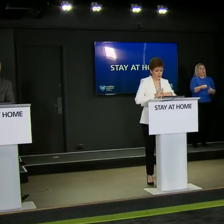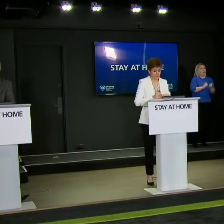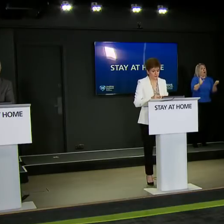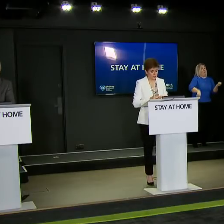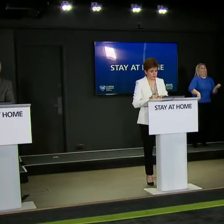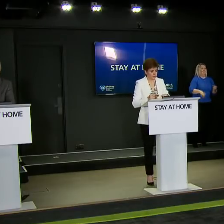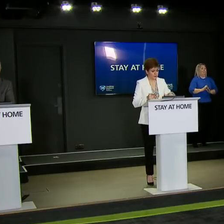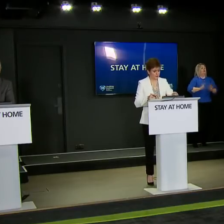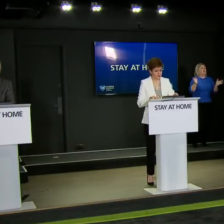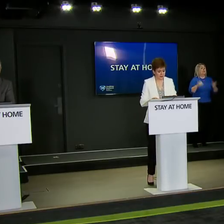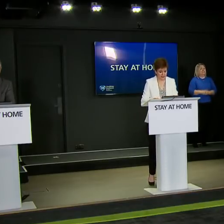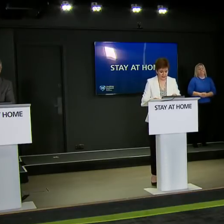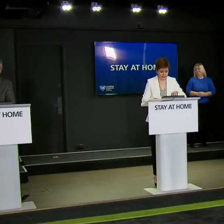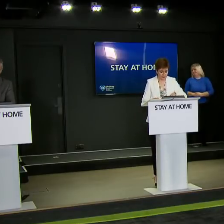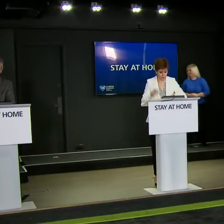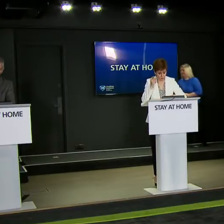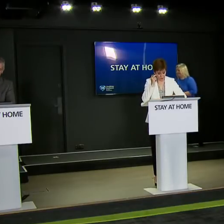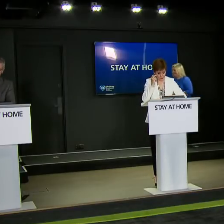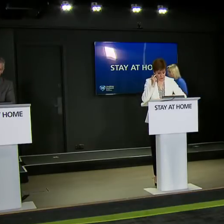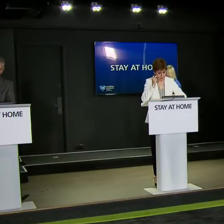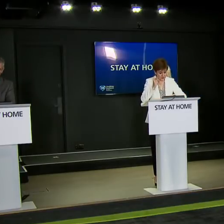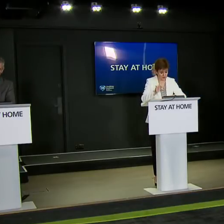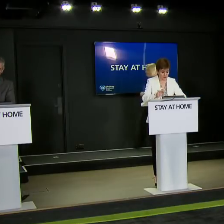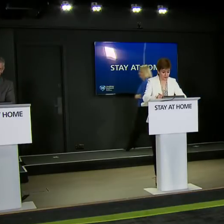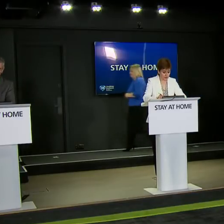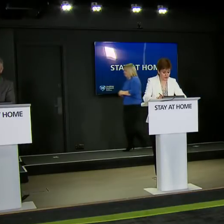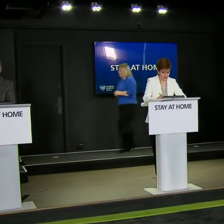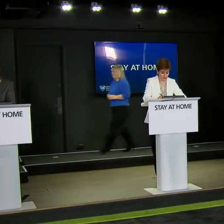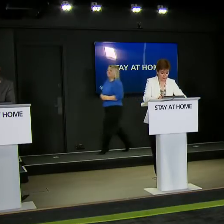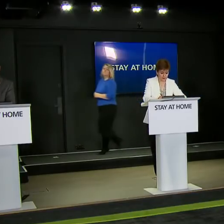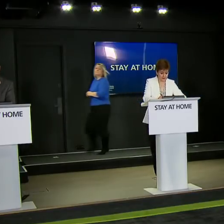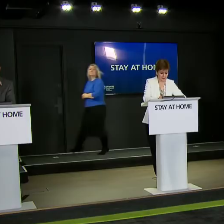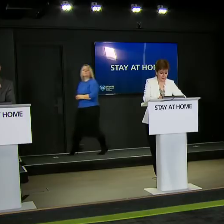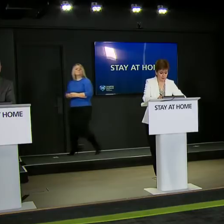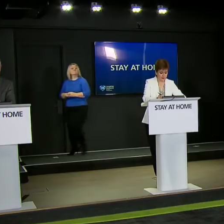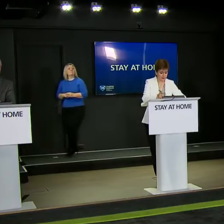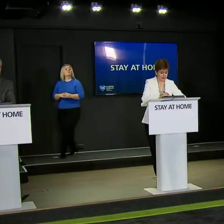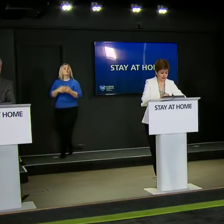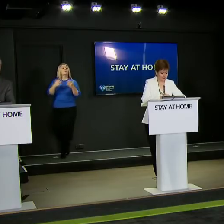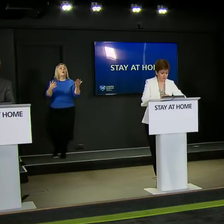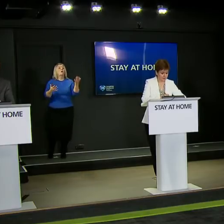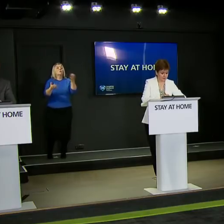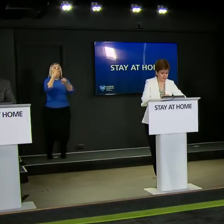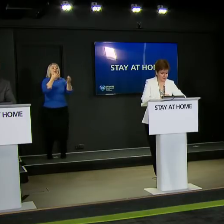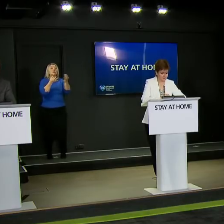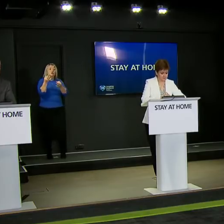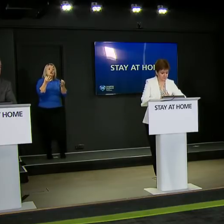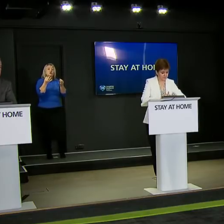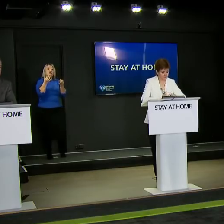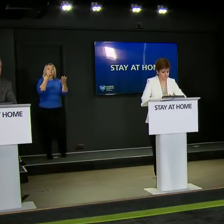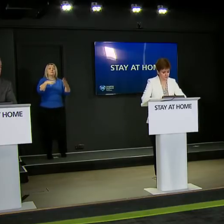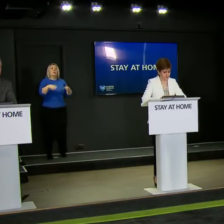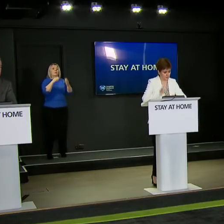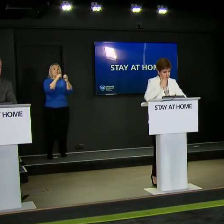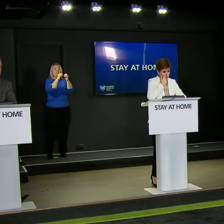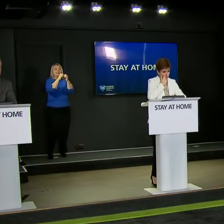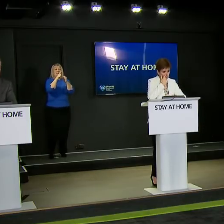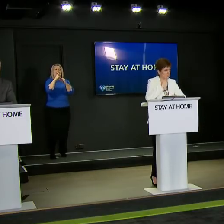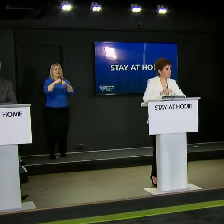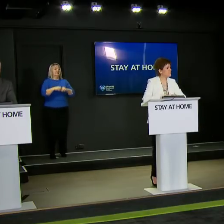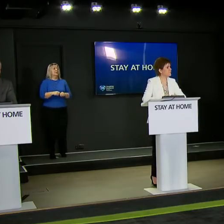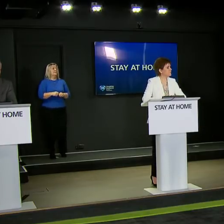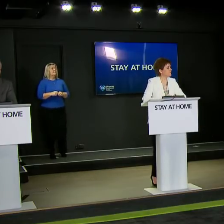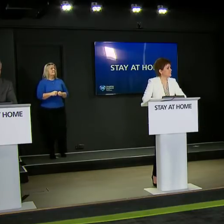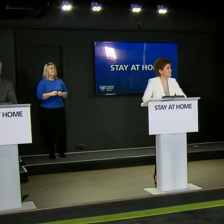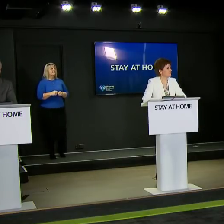Thank you very much, Health Secretary. Right, I will move straight to questions now. First question from Lisa Summers from the BBC. First